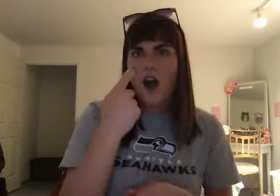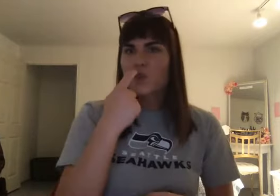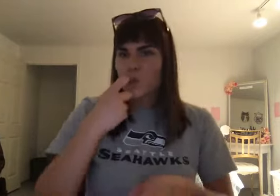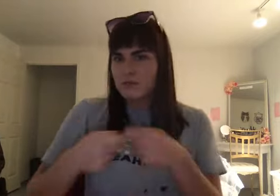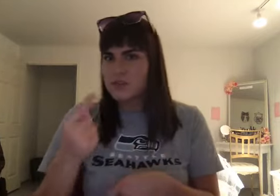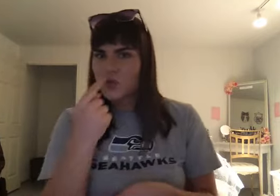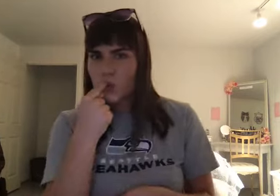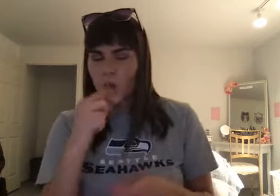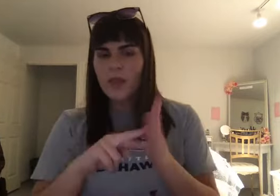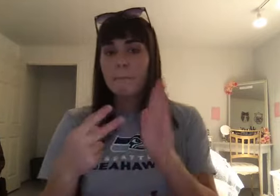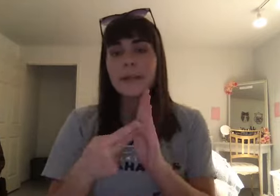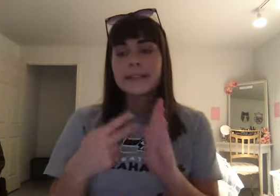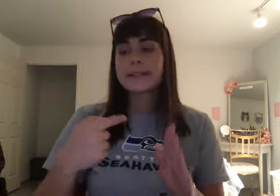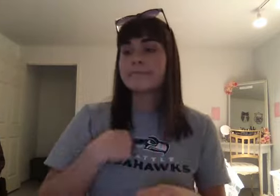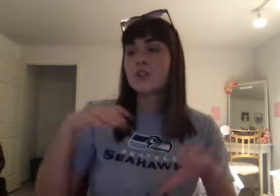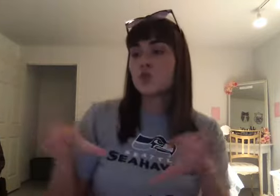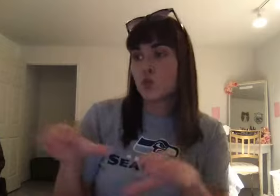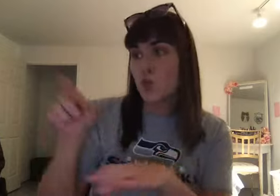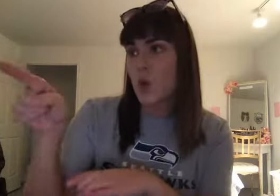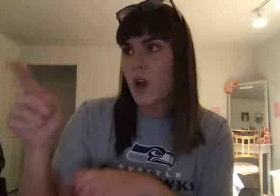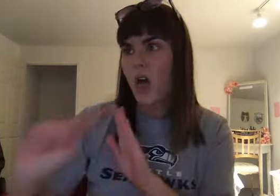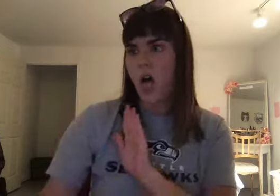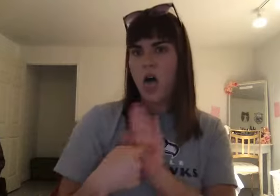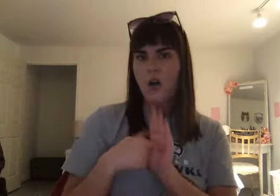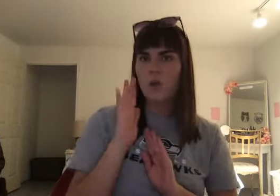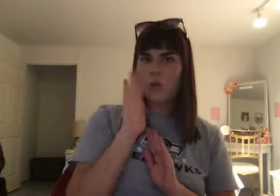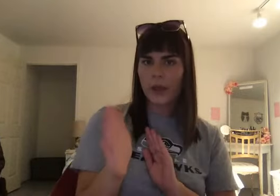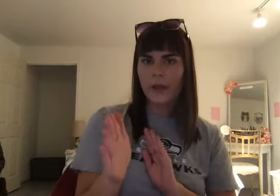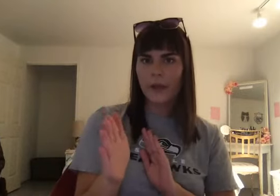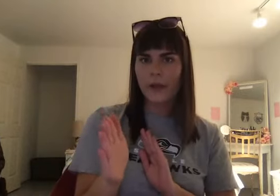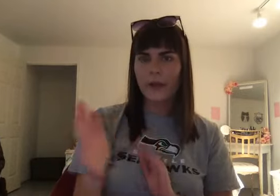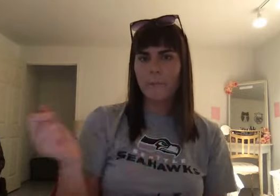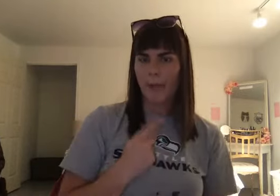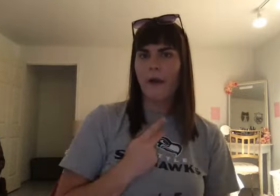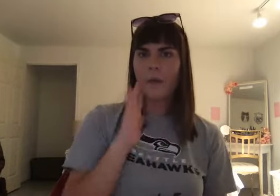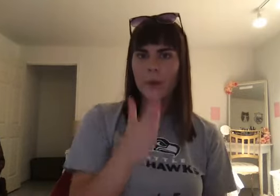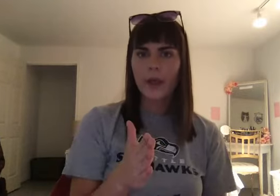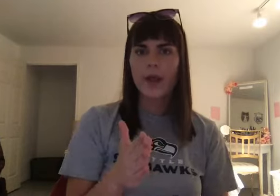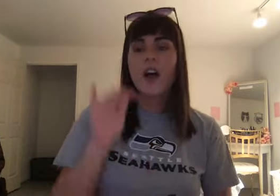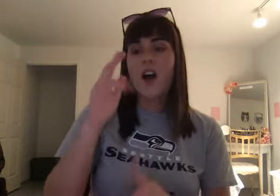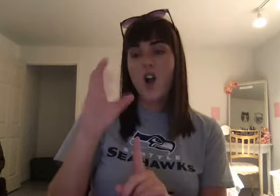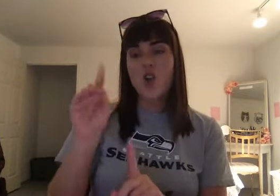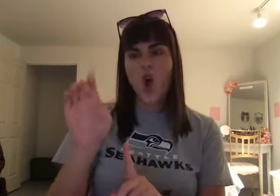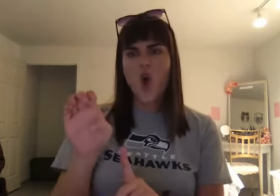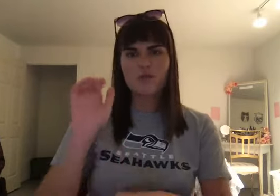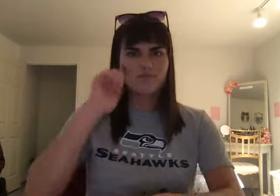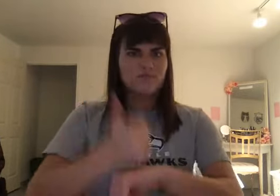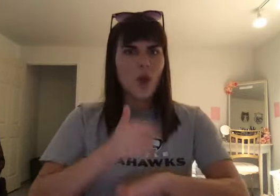someone. Will be done. To you. Hammurabi's code. Is the basis. For that. And every. Law